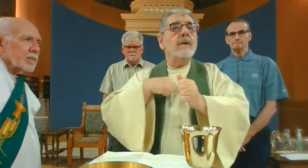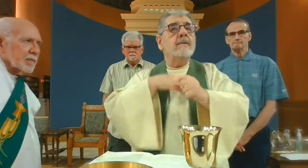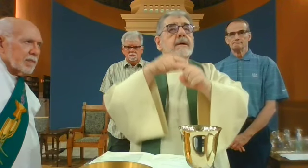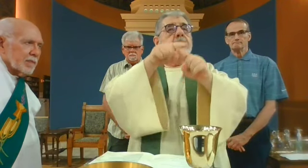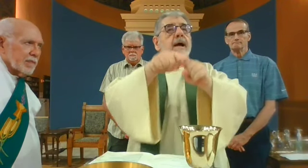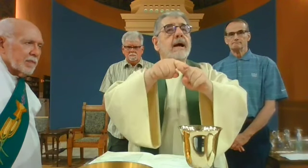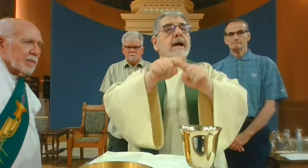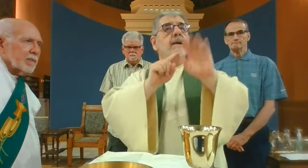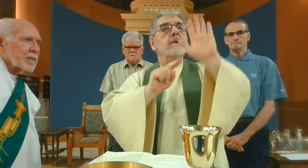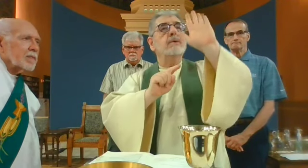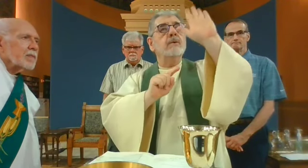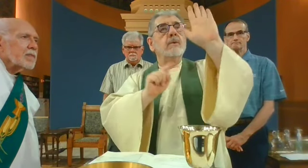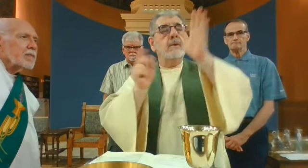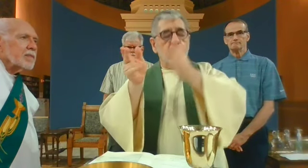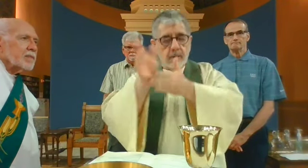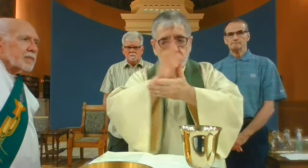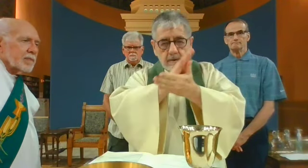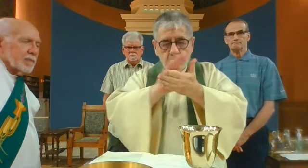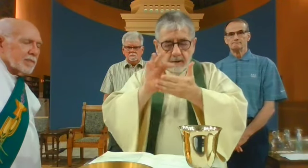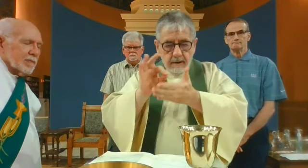by your Holy Spirit.